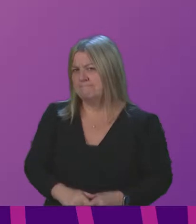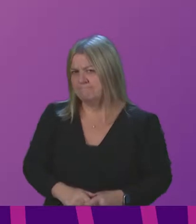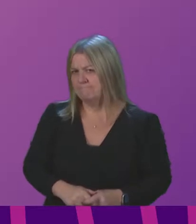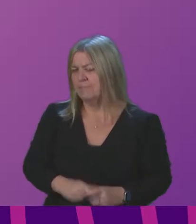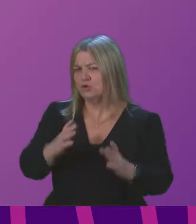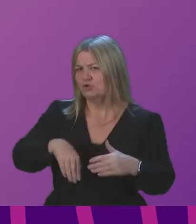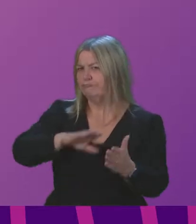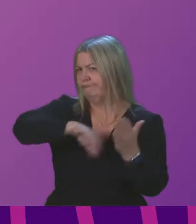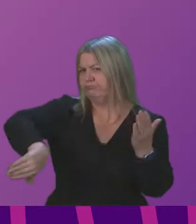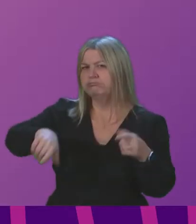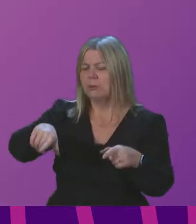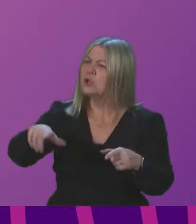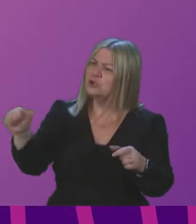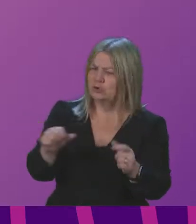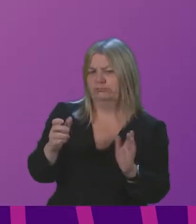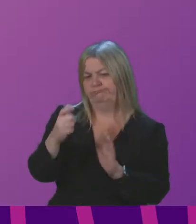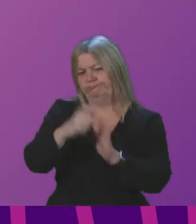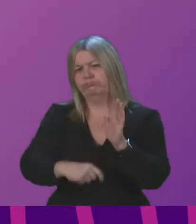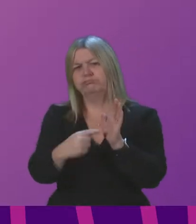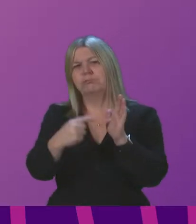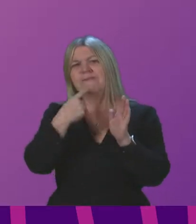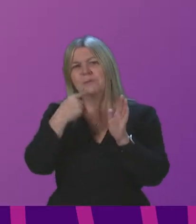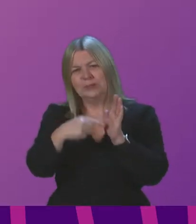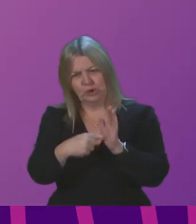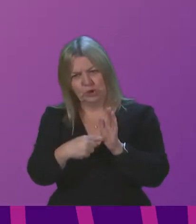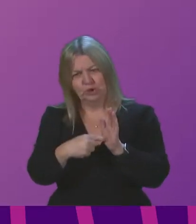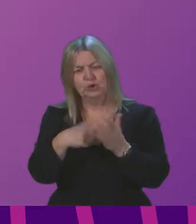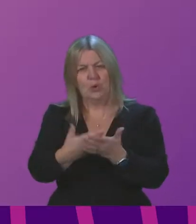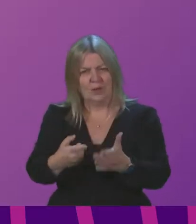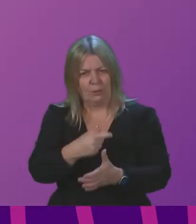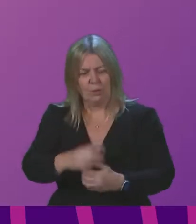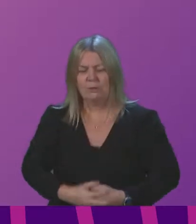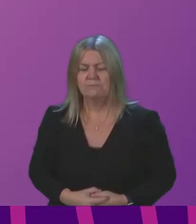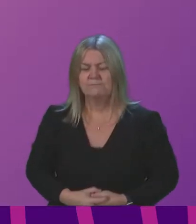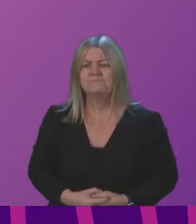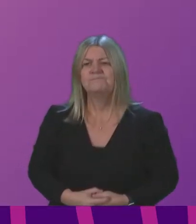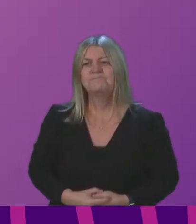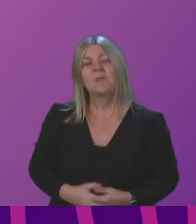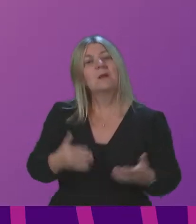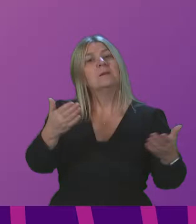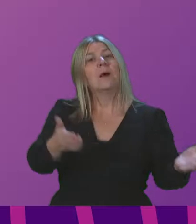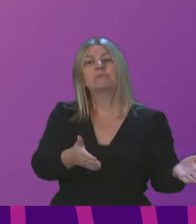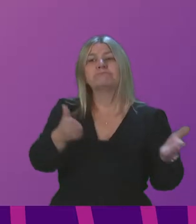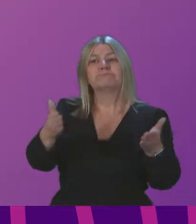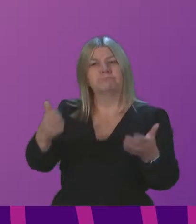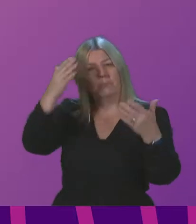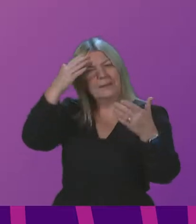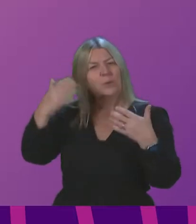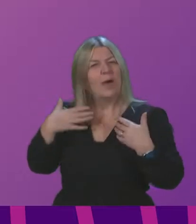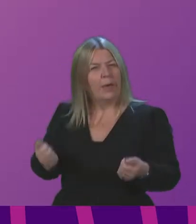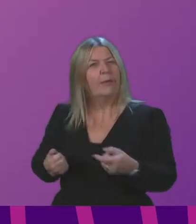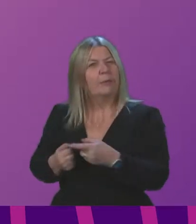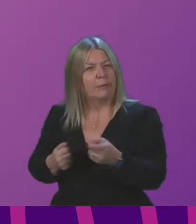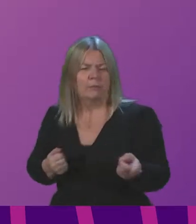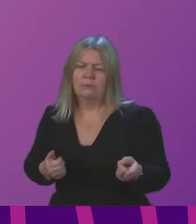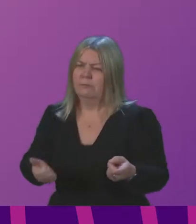exception to the rule. I would now like to turn to mental health. We know the impact the pandemic has had on mental